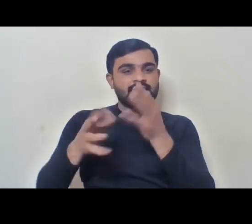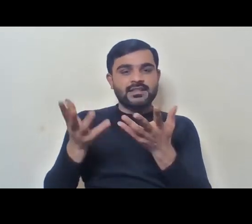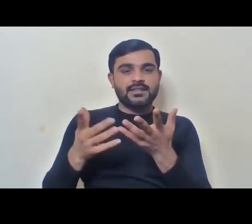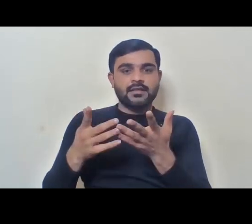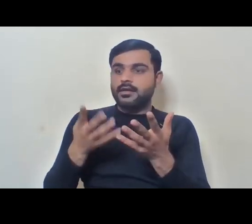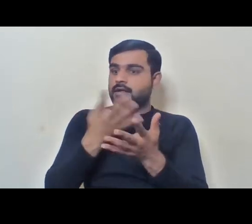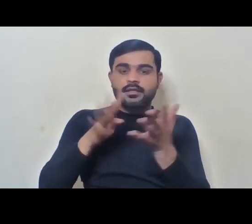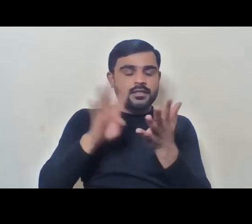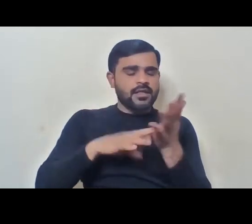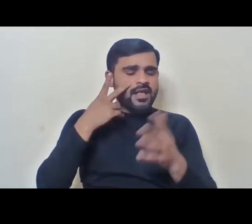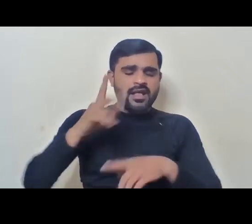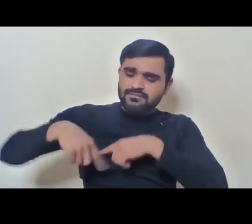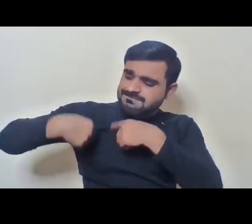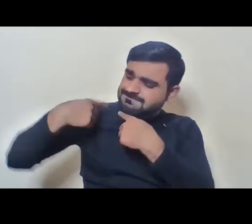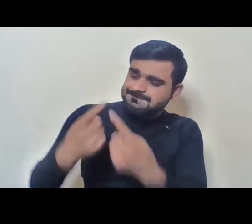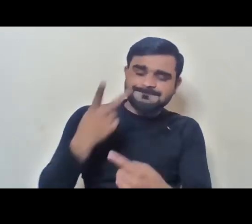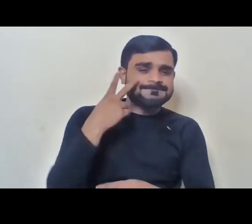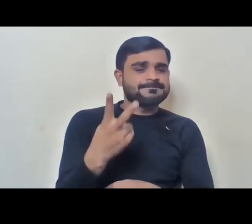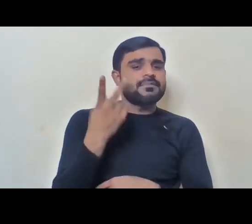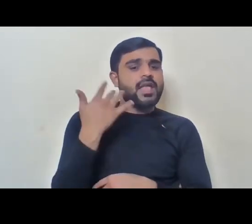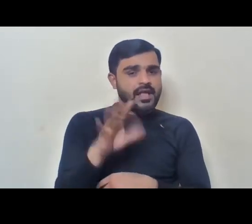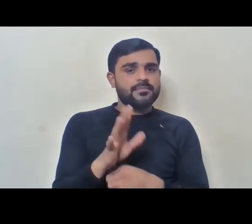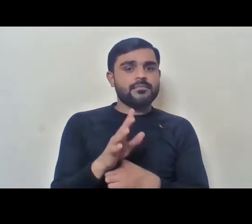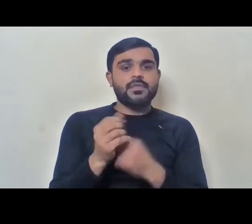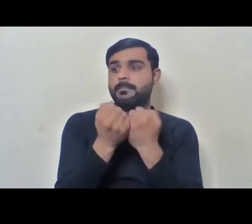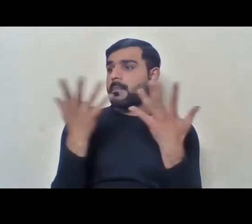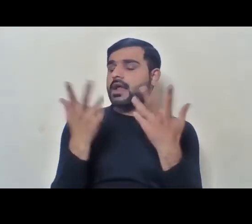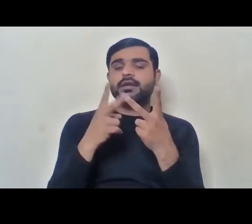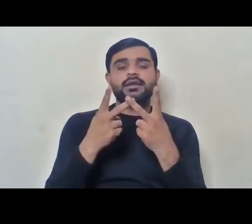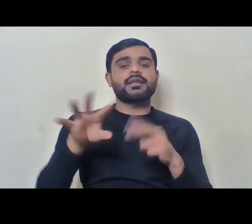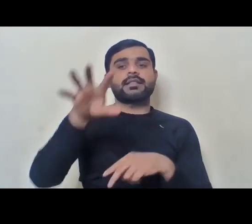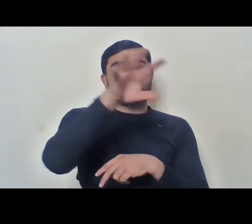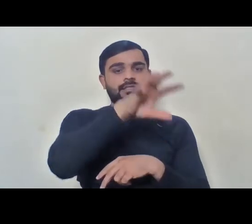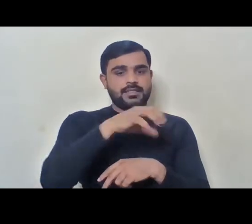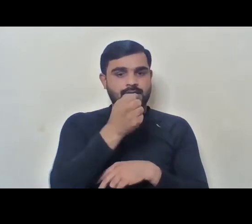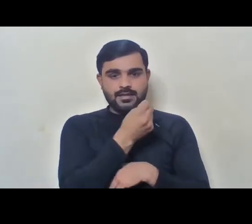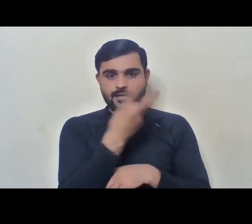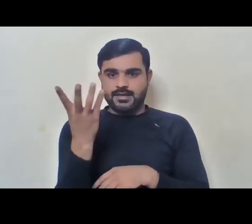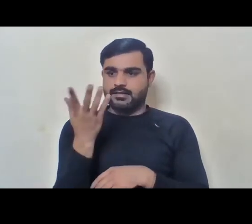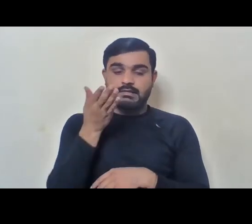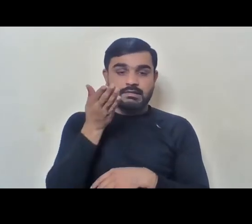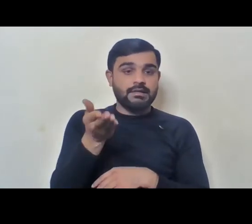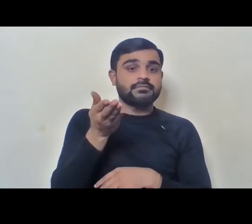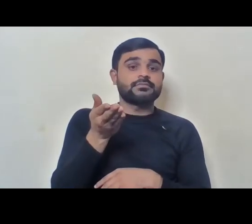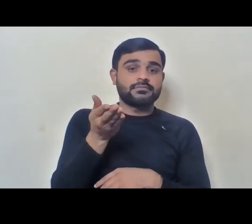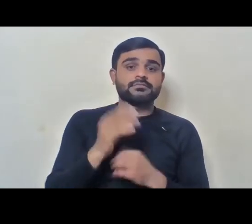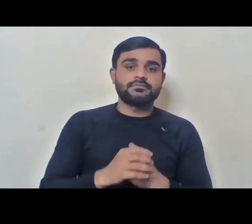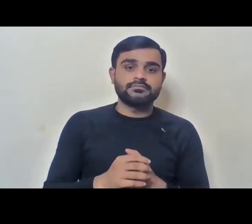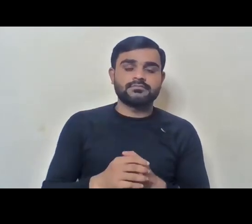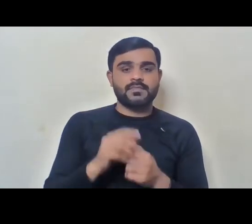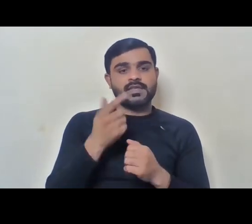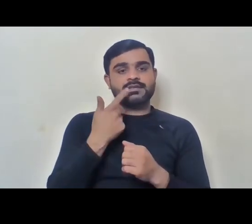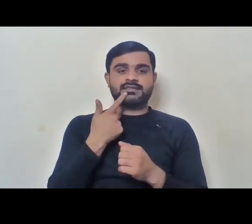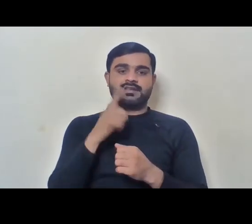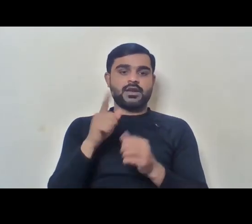we are seeing that in many different states, while they allow reservation